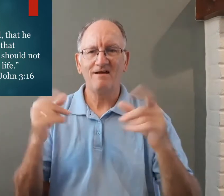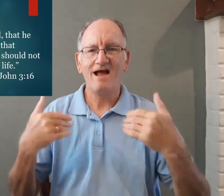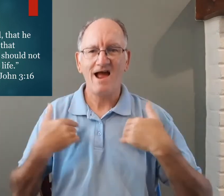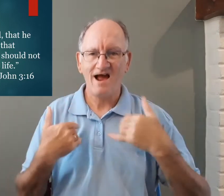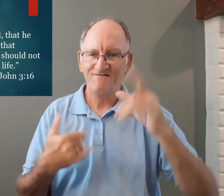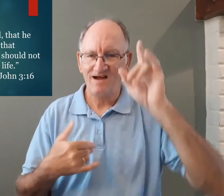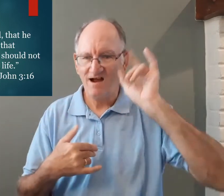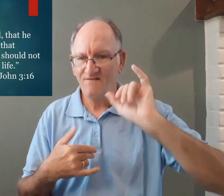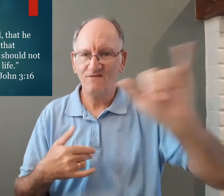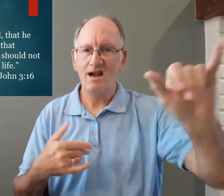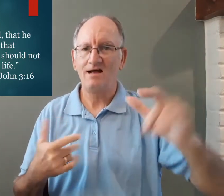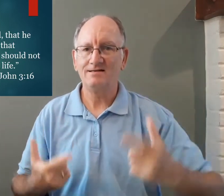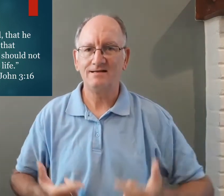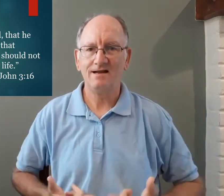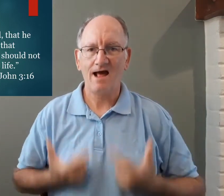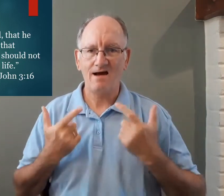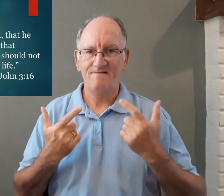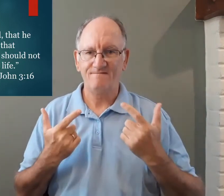but have everlasting life